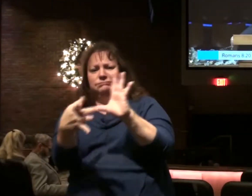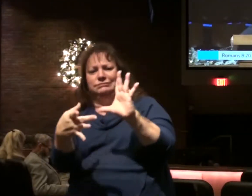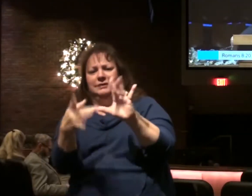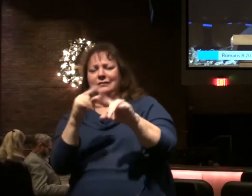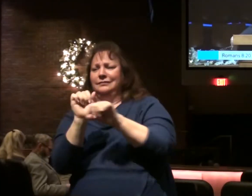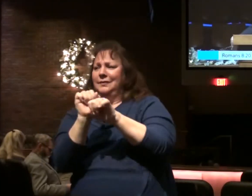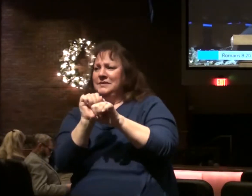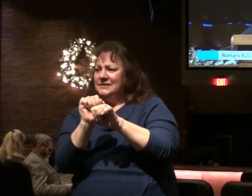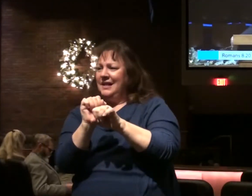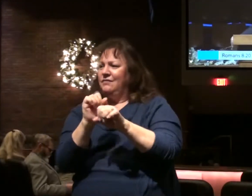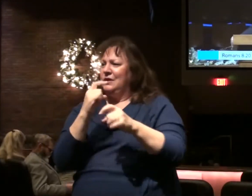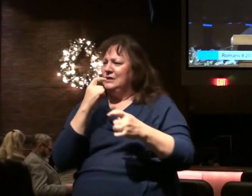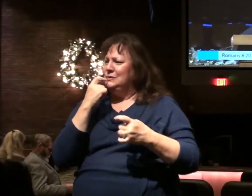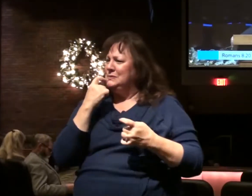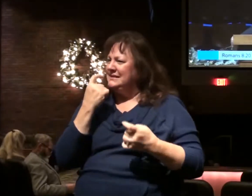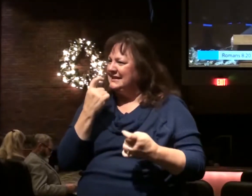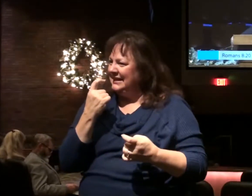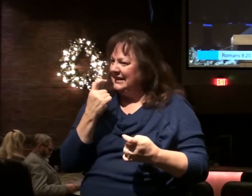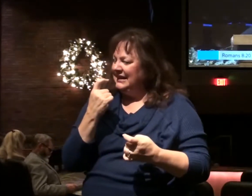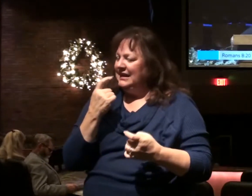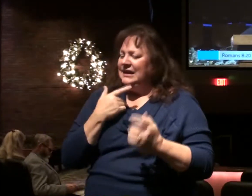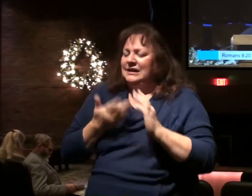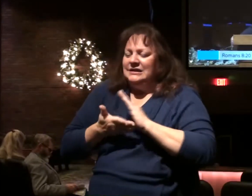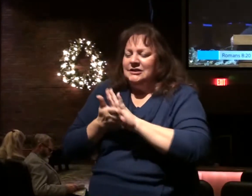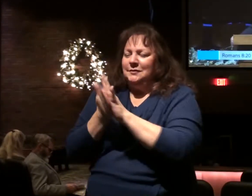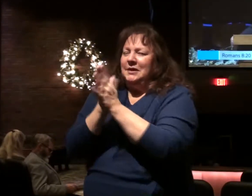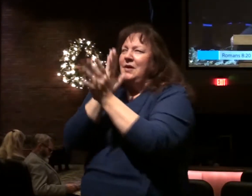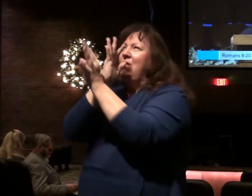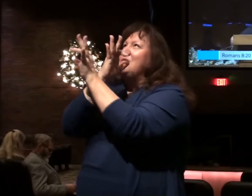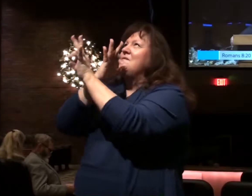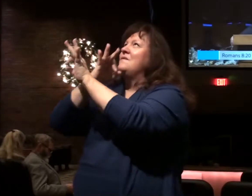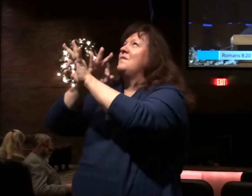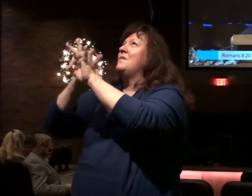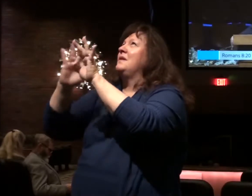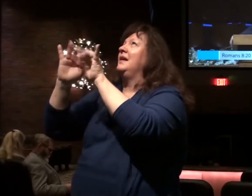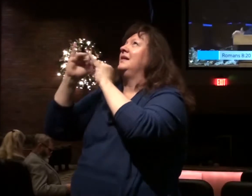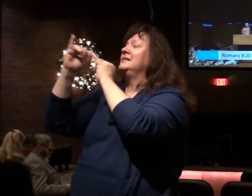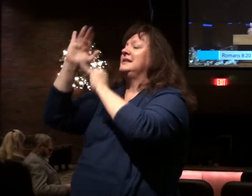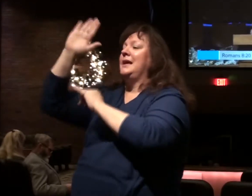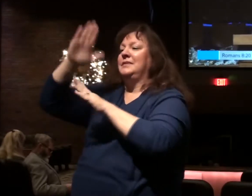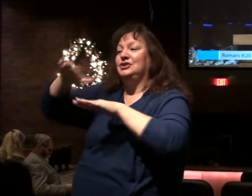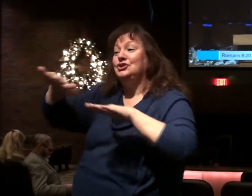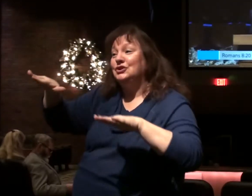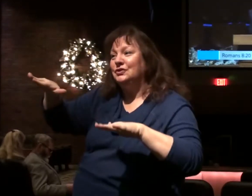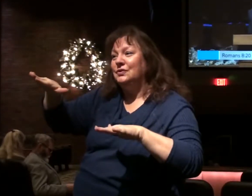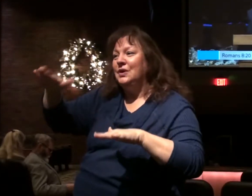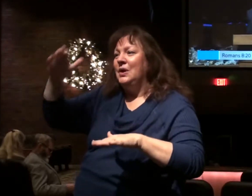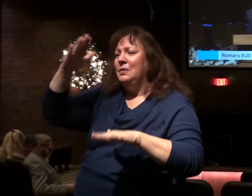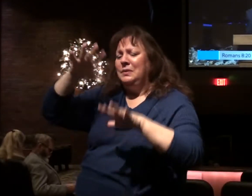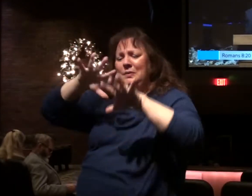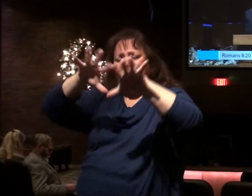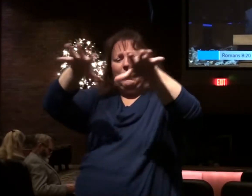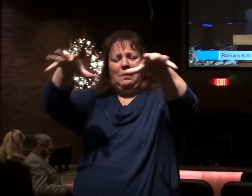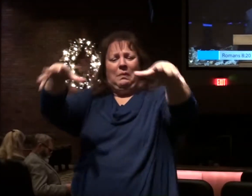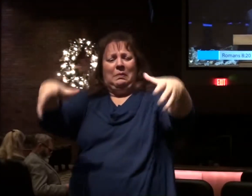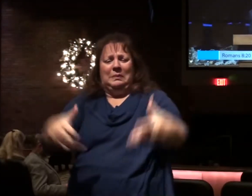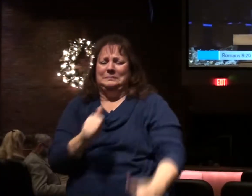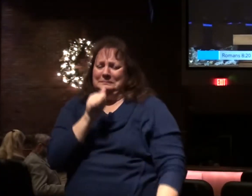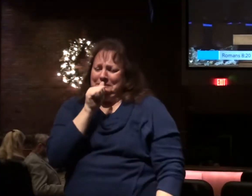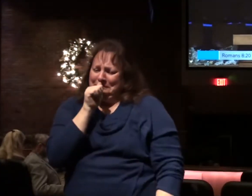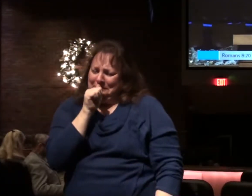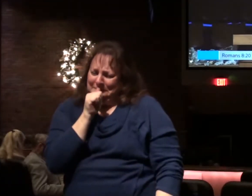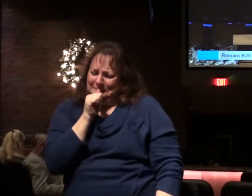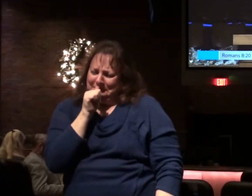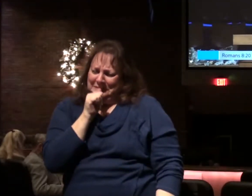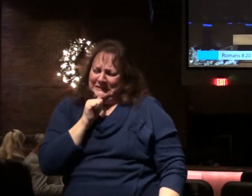slavery to corruption, into the freedom of the glory of the children of God. God, for we know that the whole creation groans and